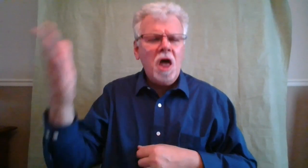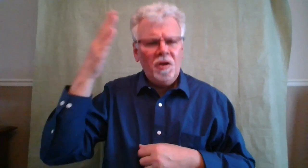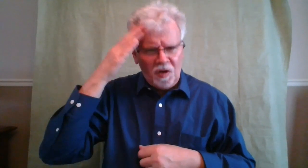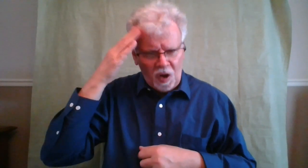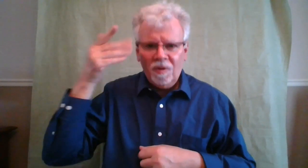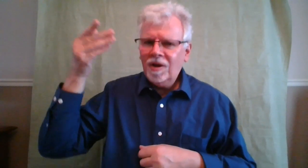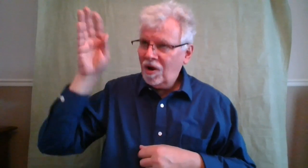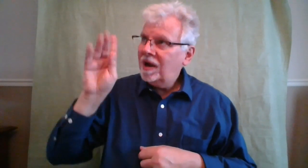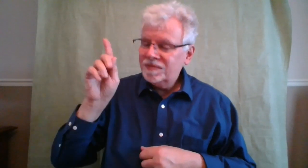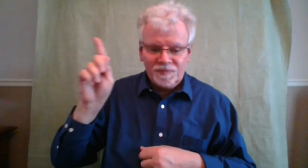knows God.